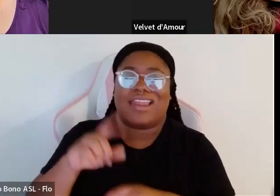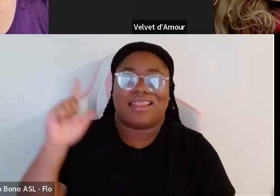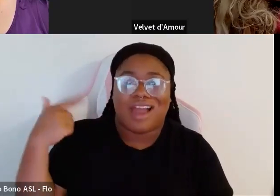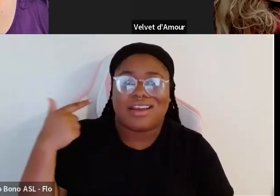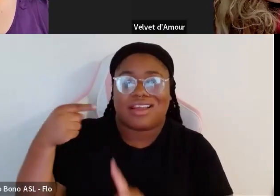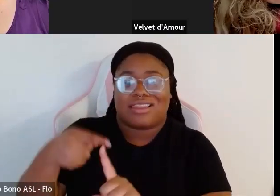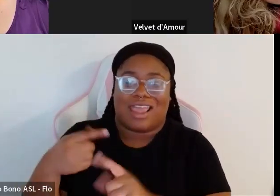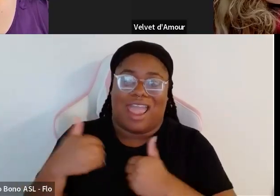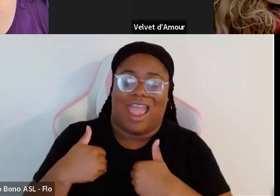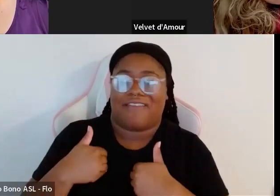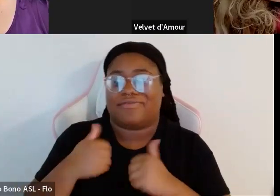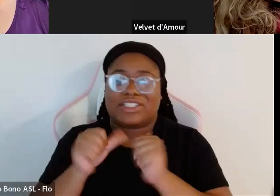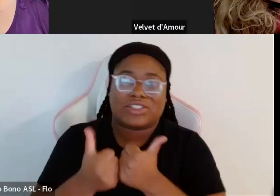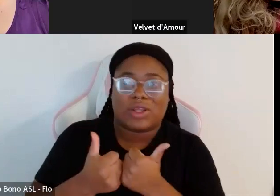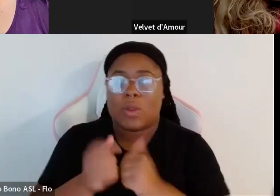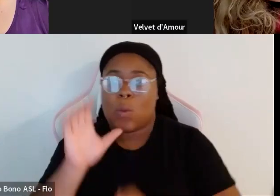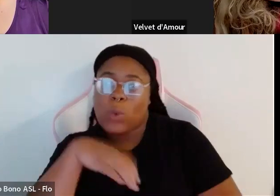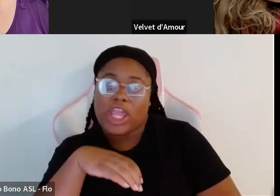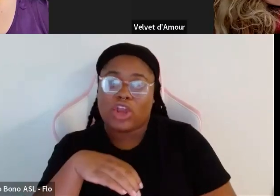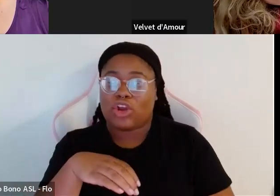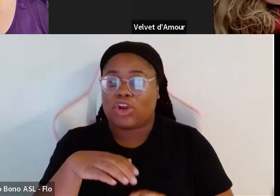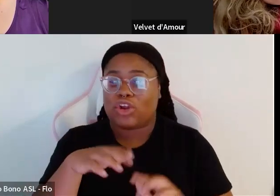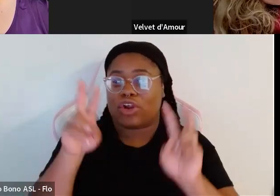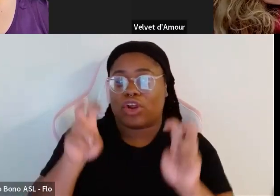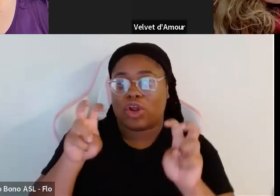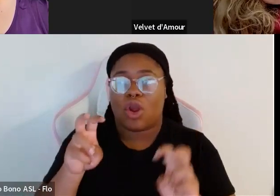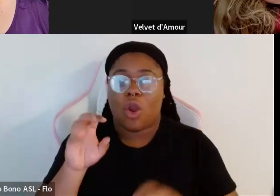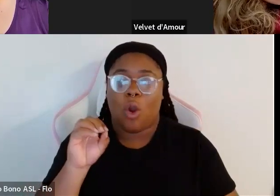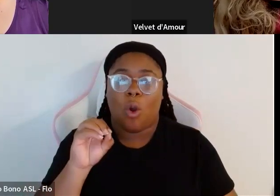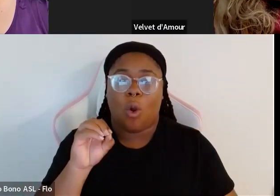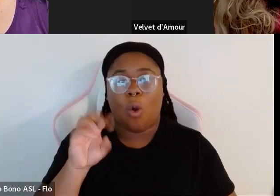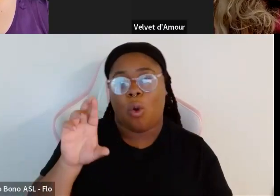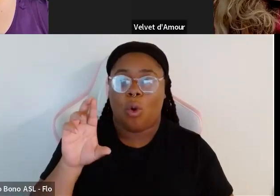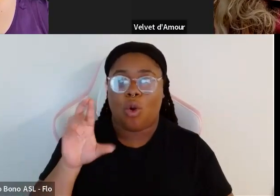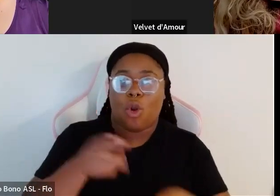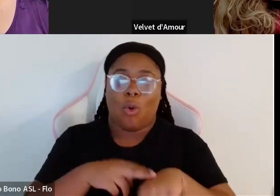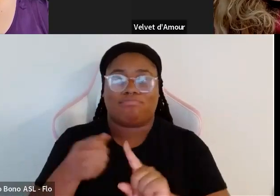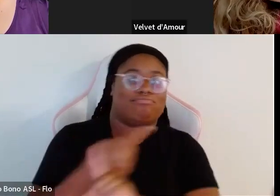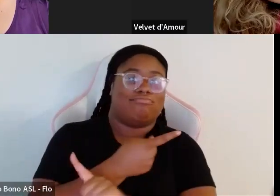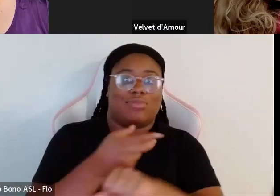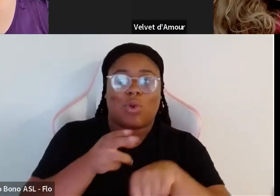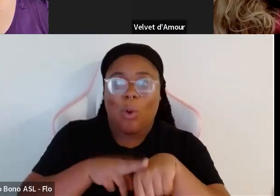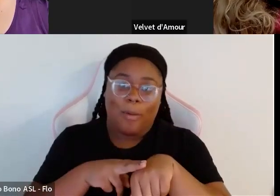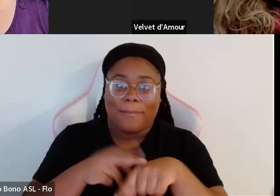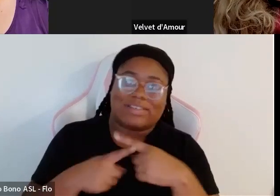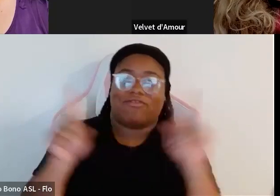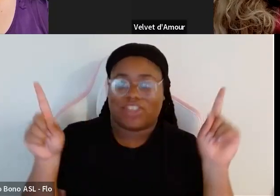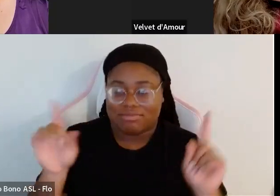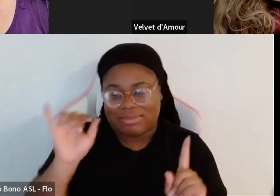the extraordinary the weird it's called or norm in French so like out of the norm or the perceived norms